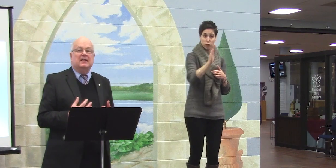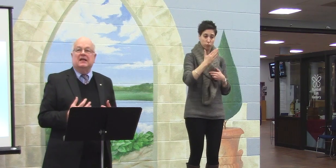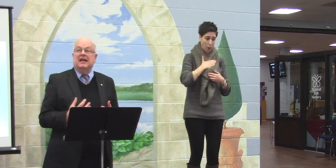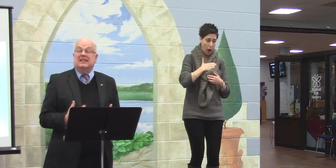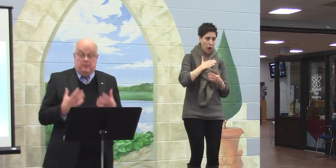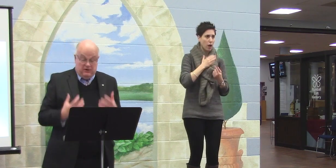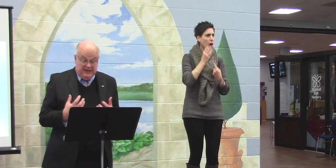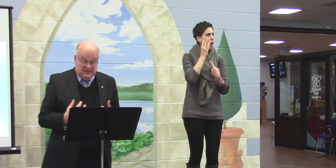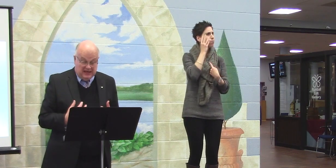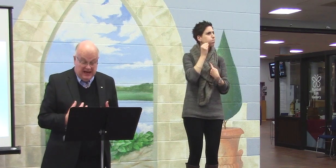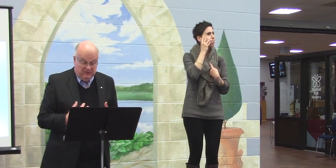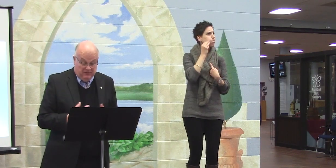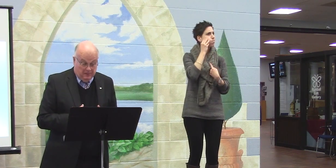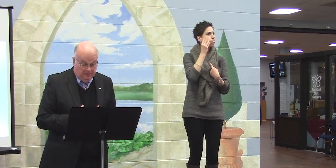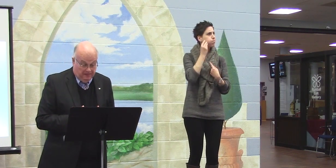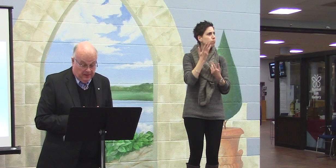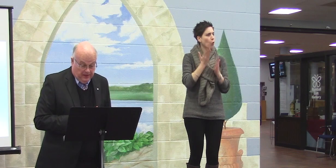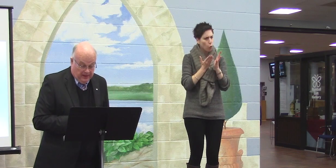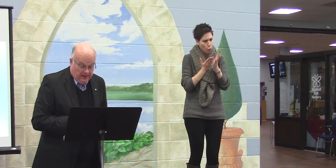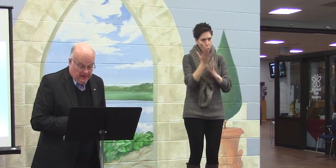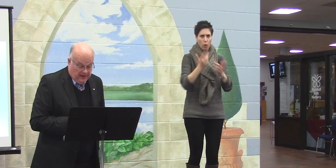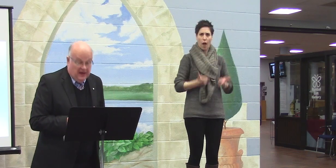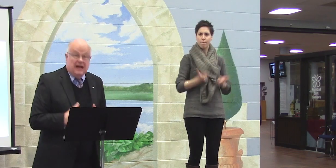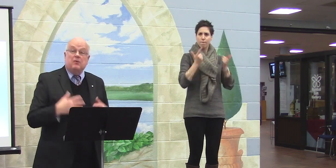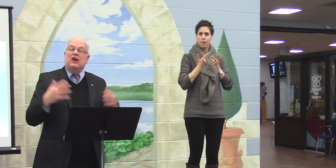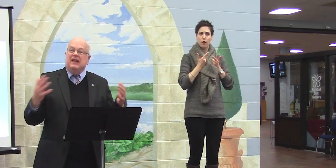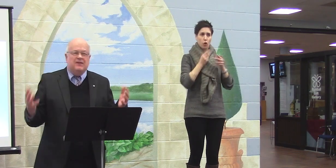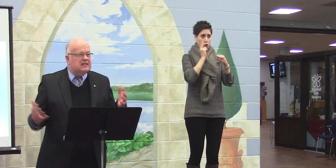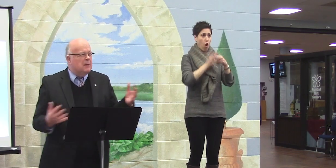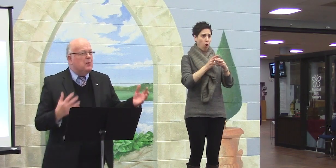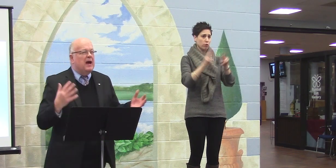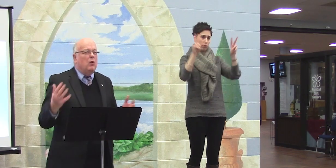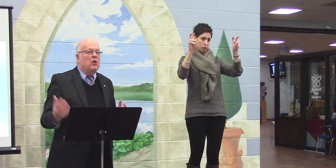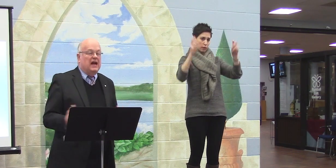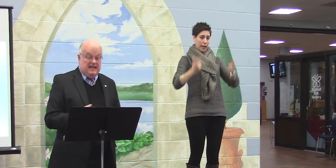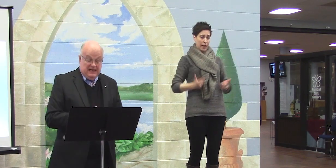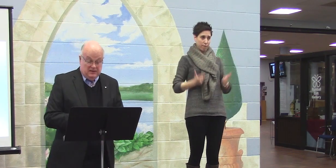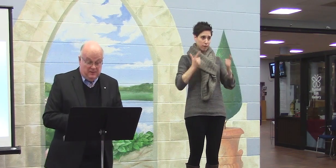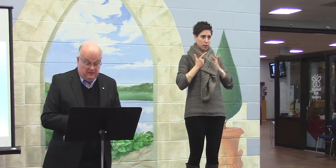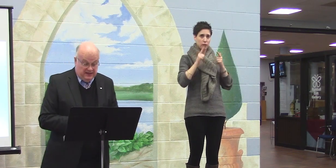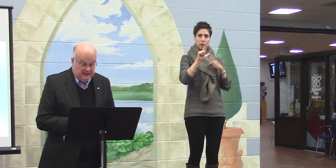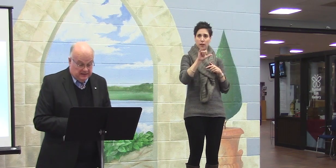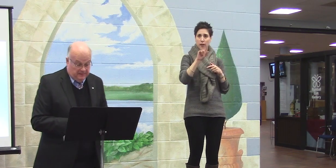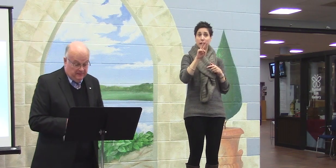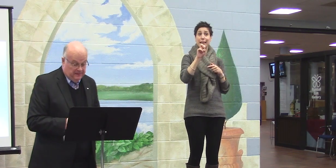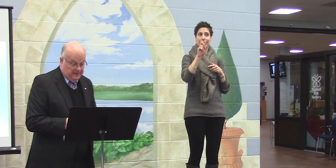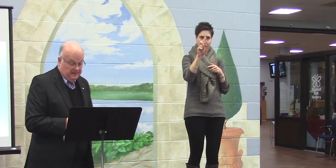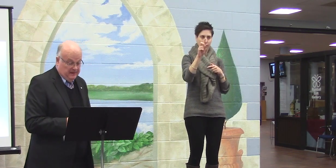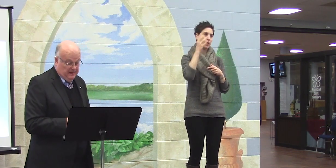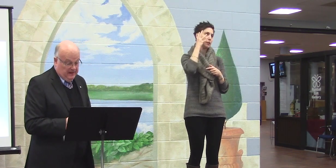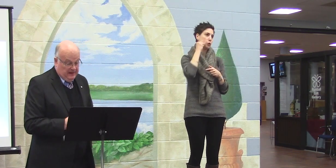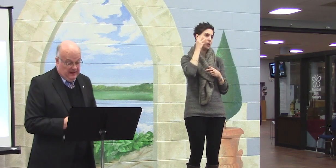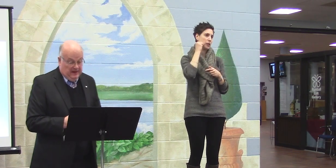we experience life. And I'm going to give you some of my own ideas about this.